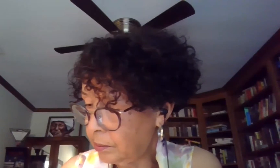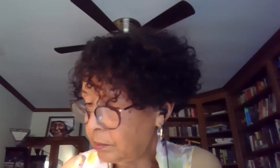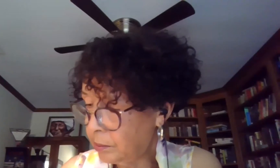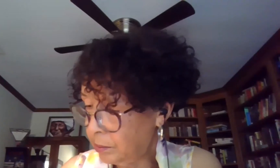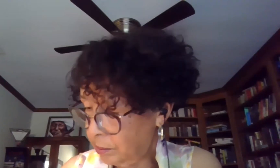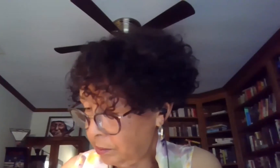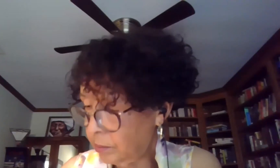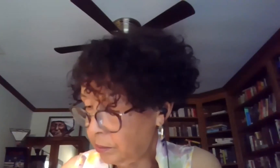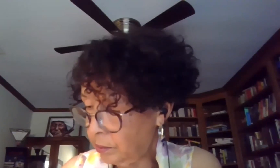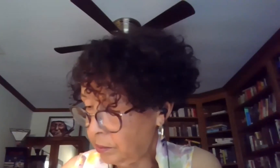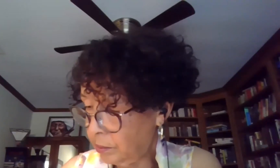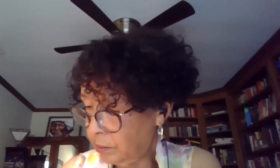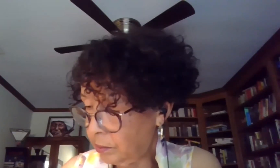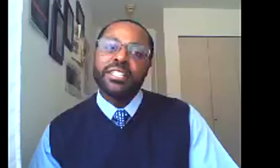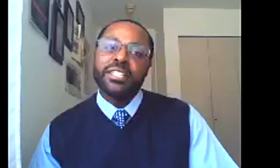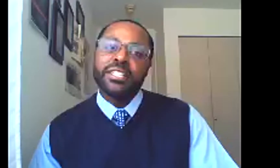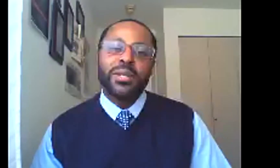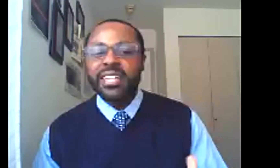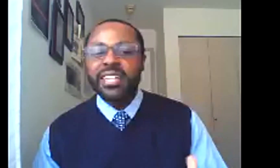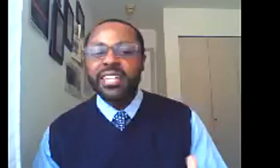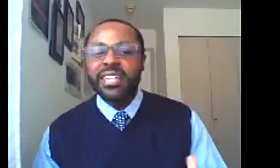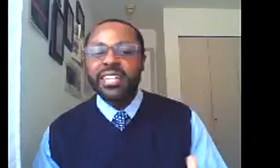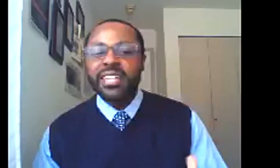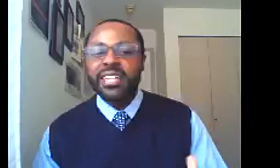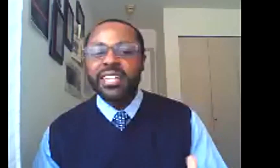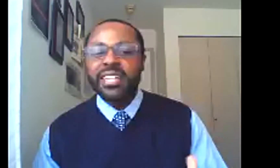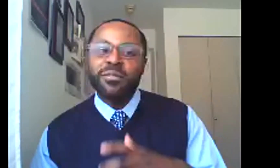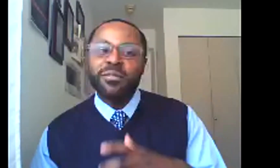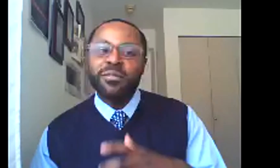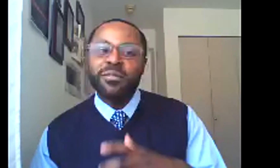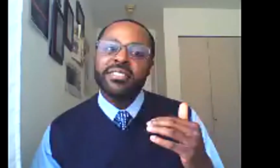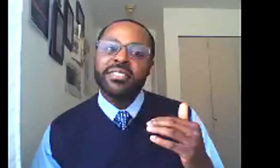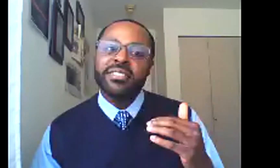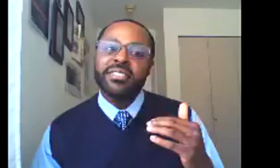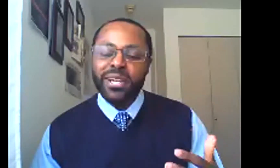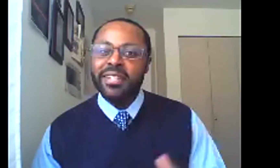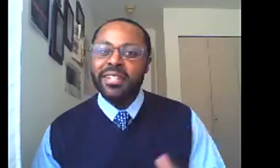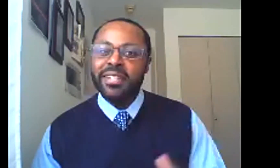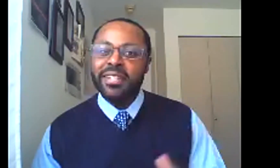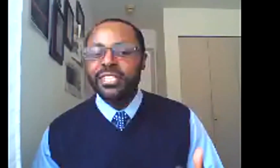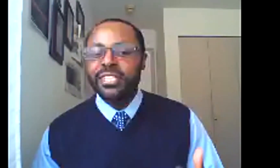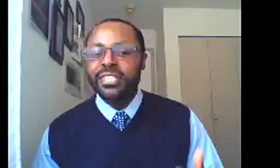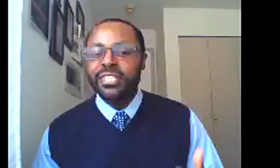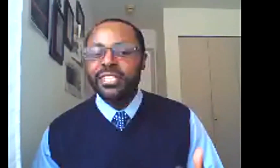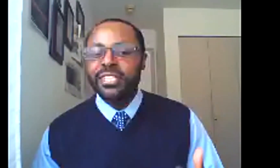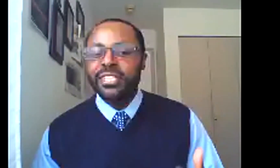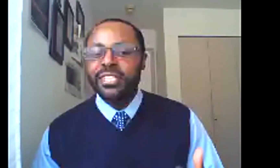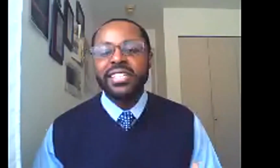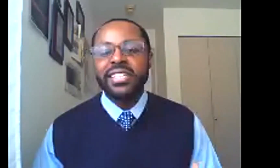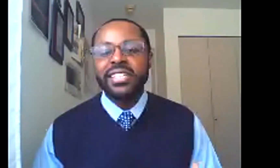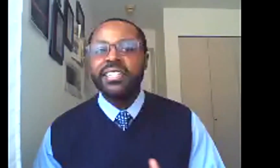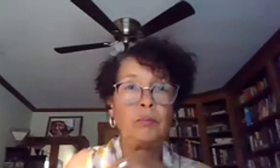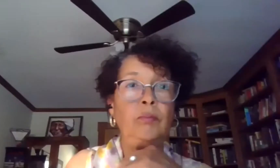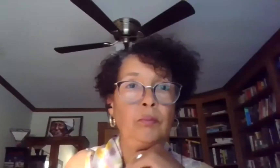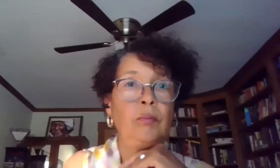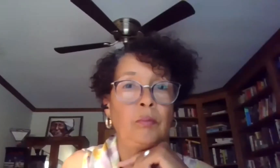out, um, for more information. So, um, again, right, this documentary of Slippy by Another Name and this history of